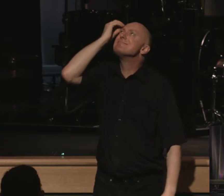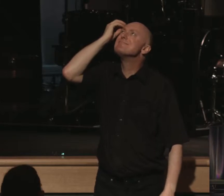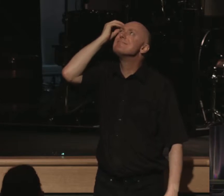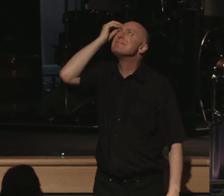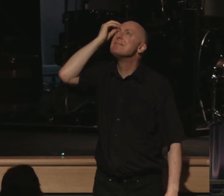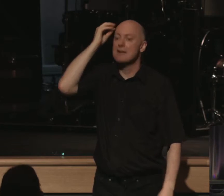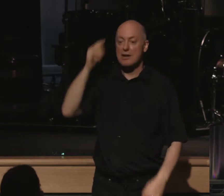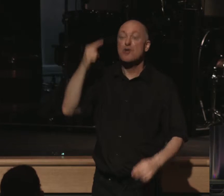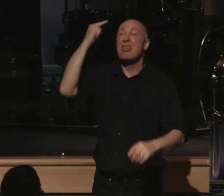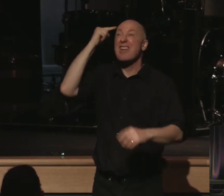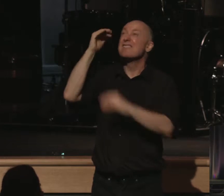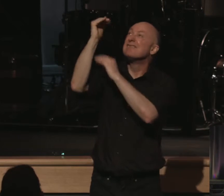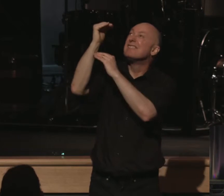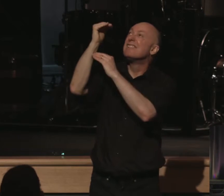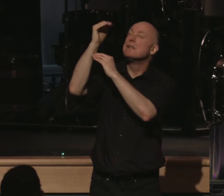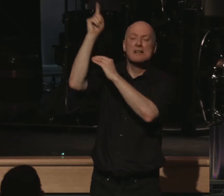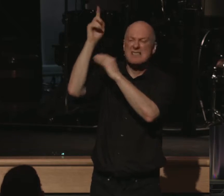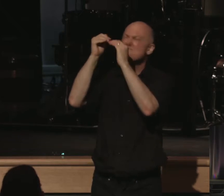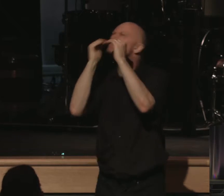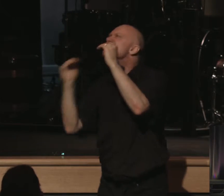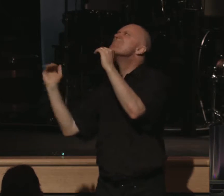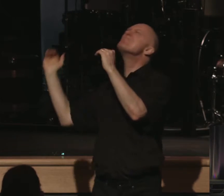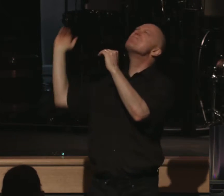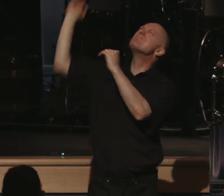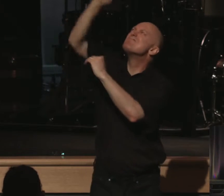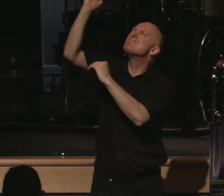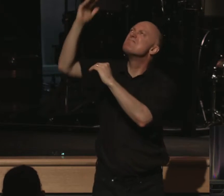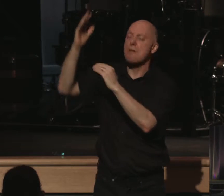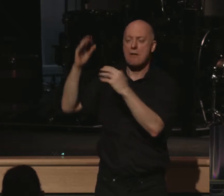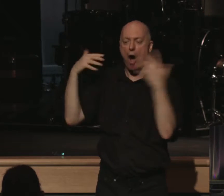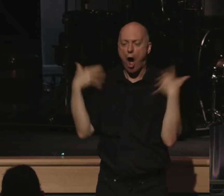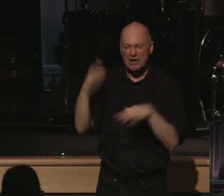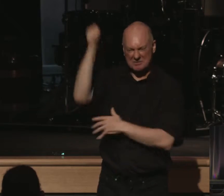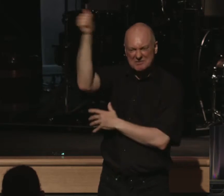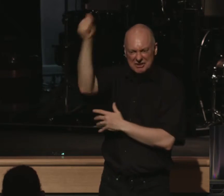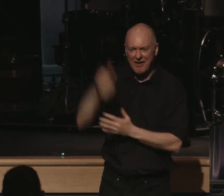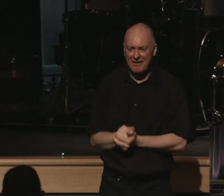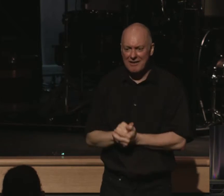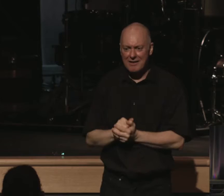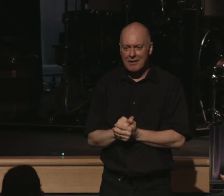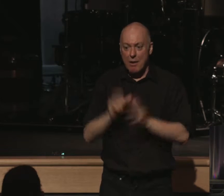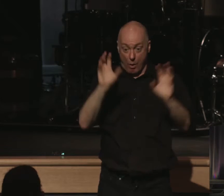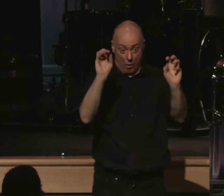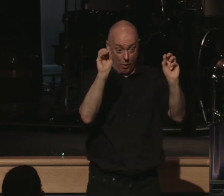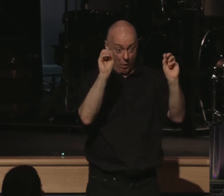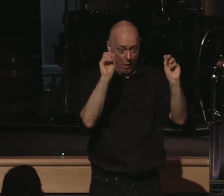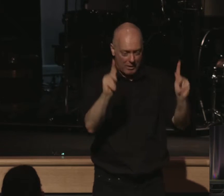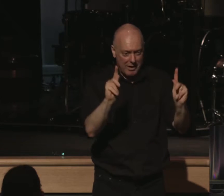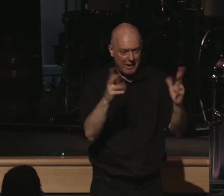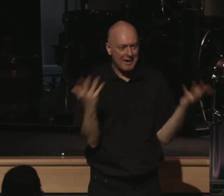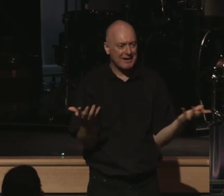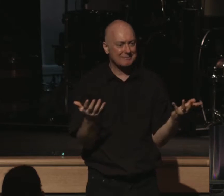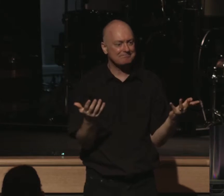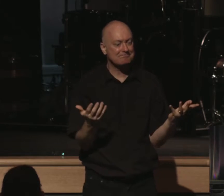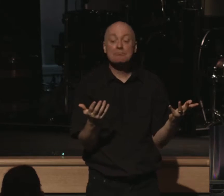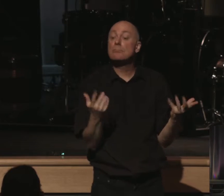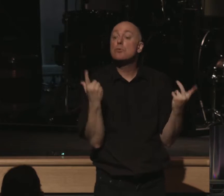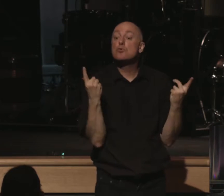he's that much further. He's that much more glorious. He's that much more awesome. So listen, the prescriptive for us today is to